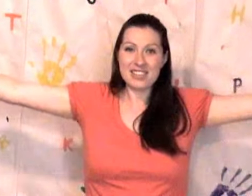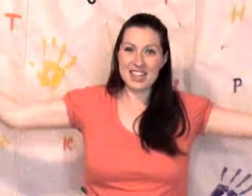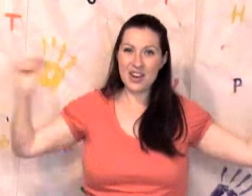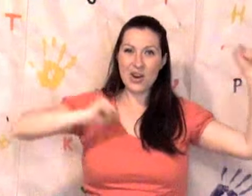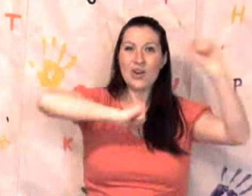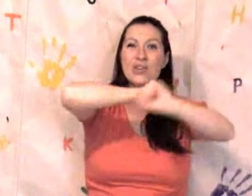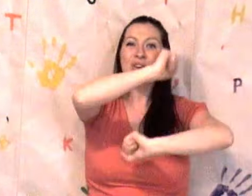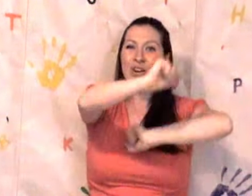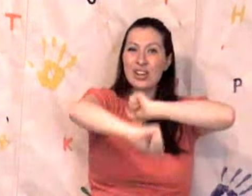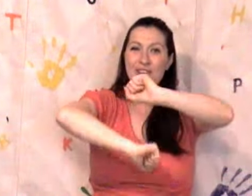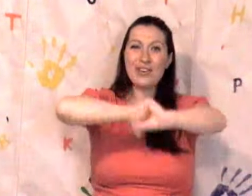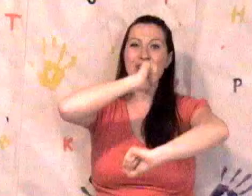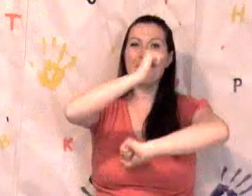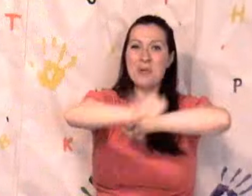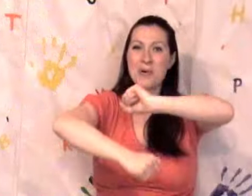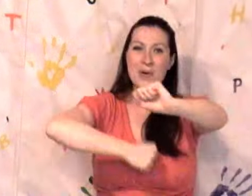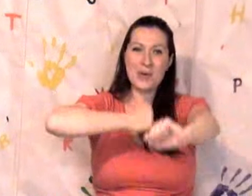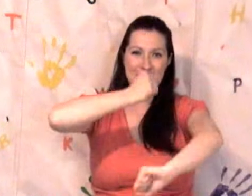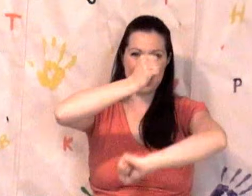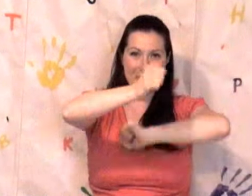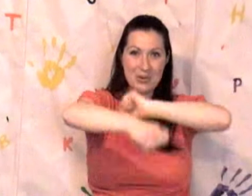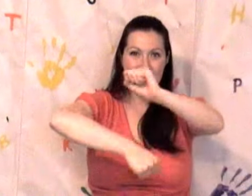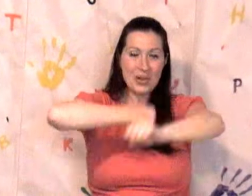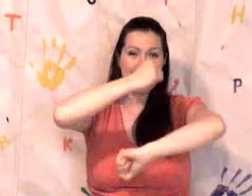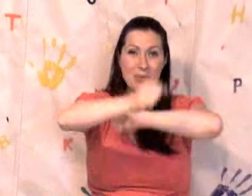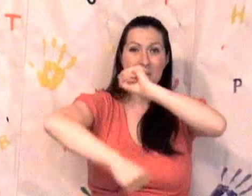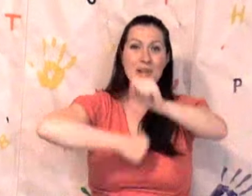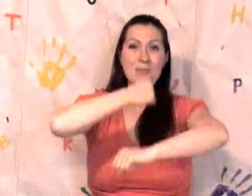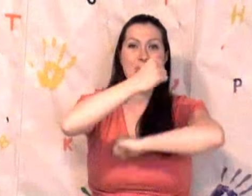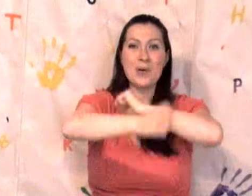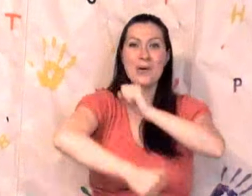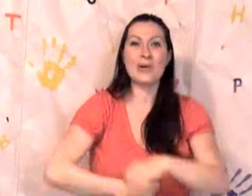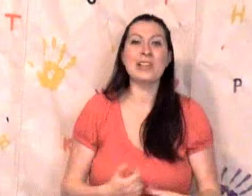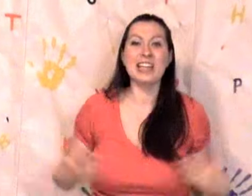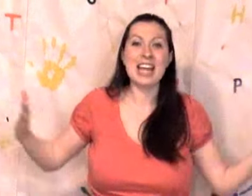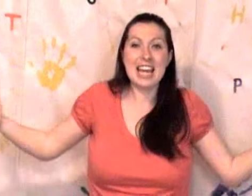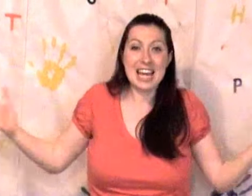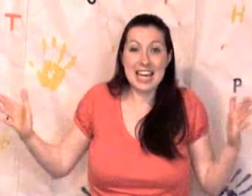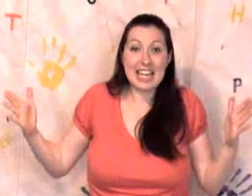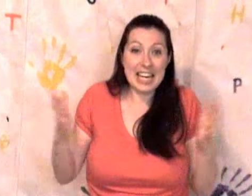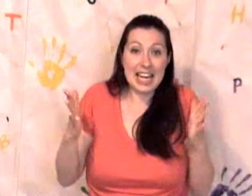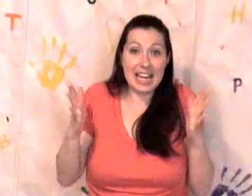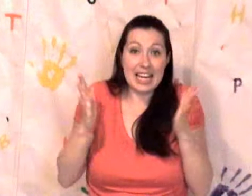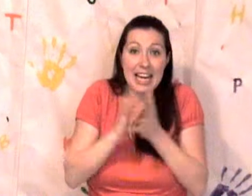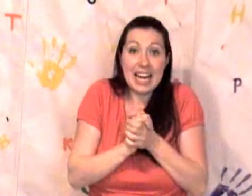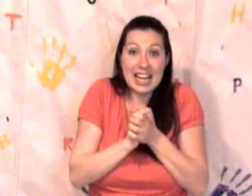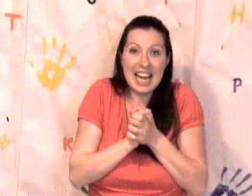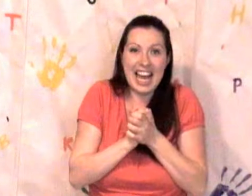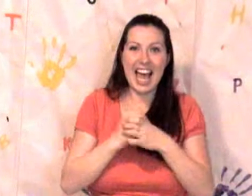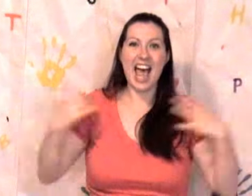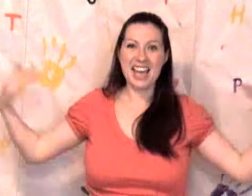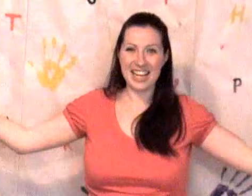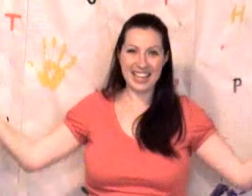roly-roly-poly roly-roly-poly in in in